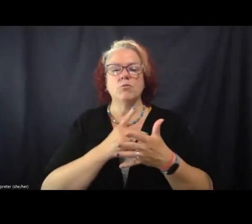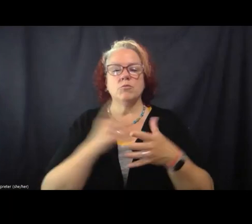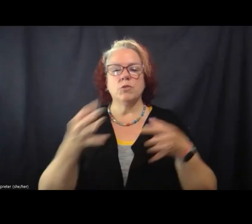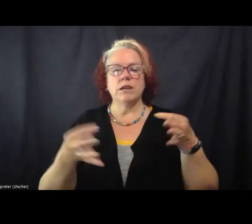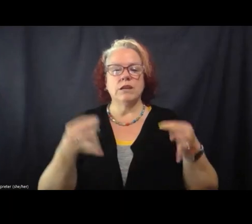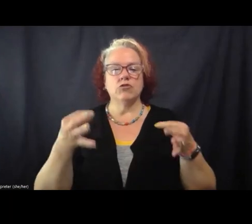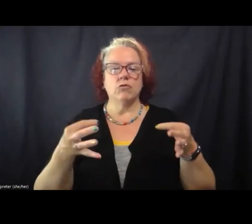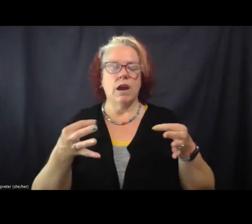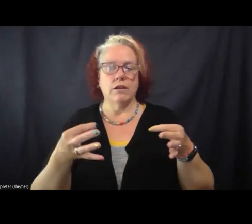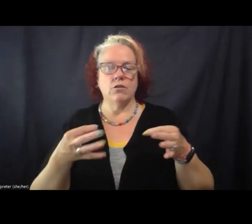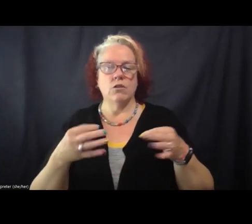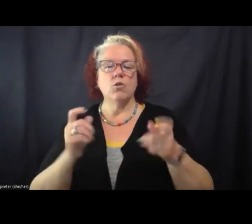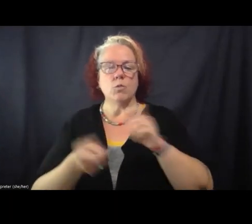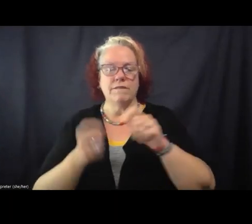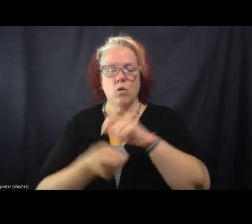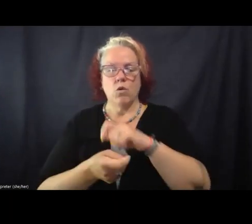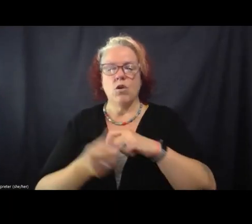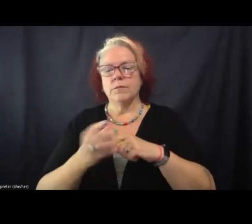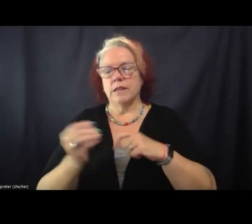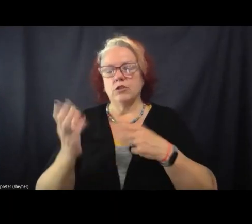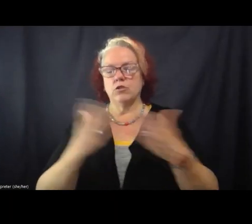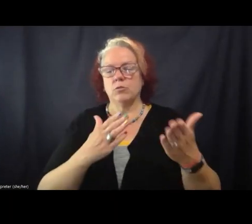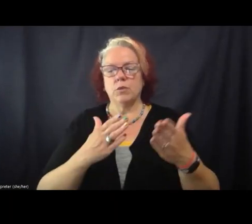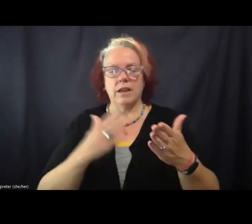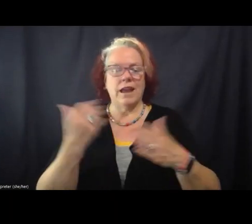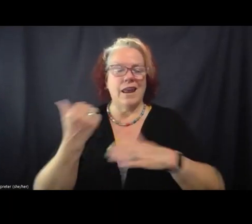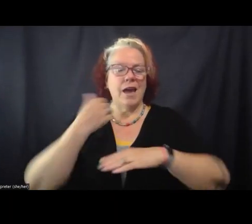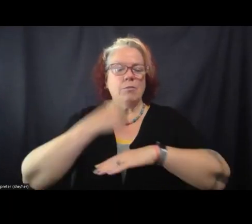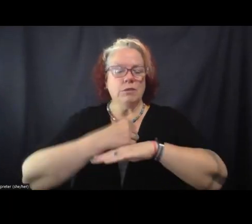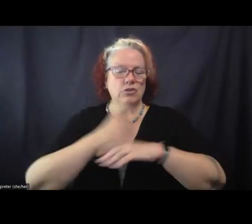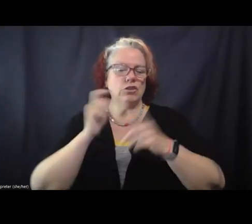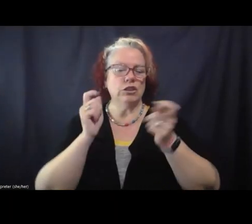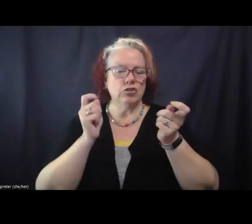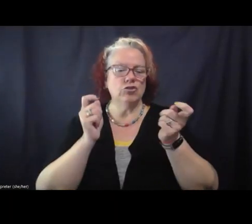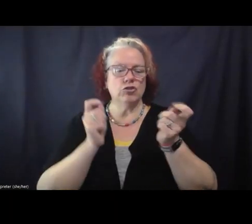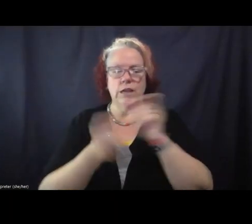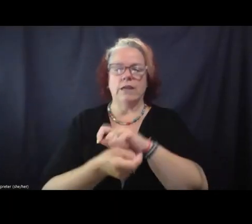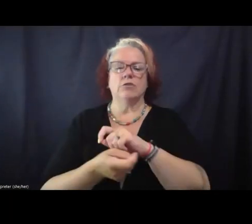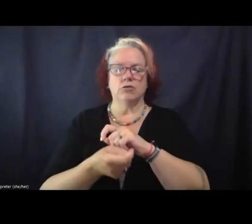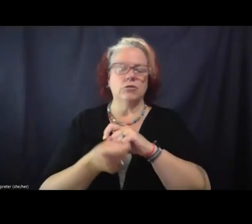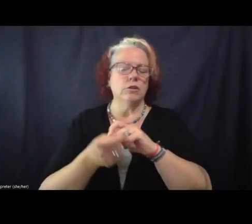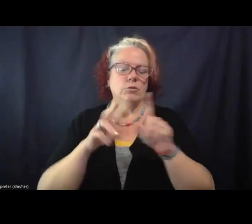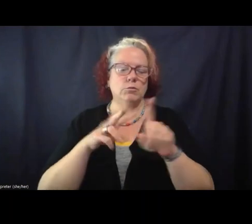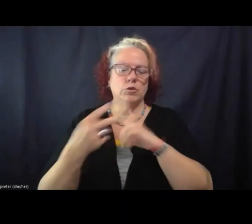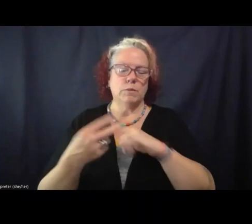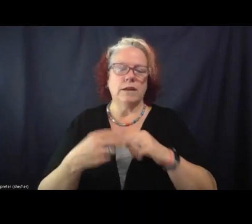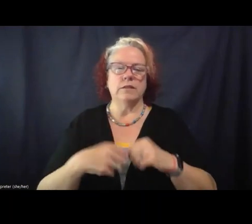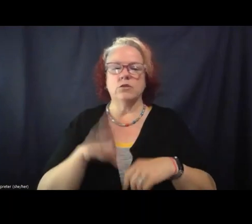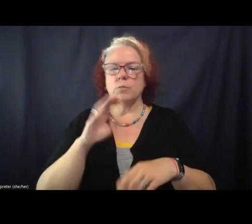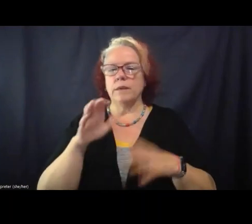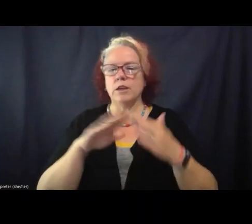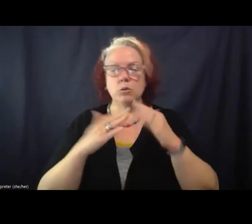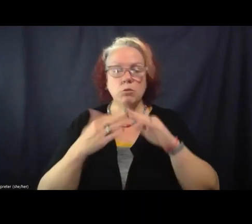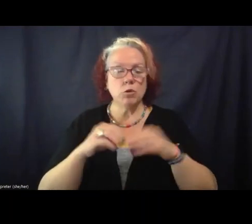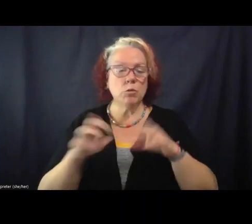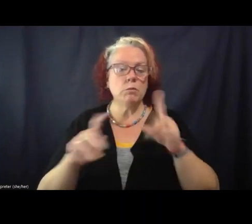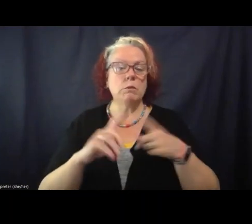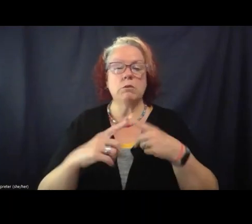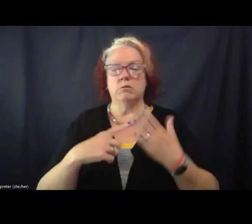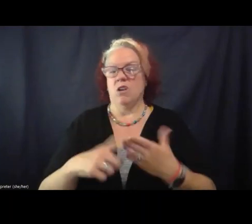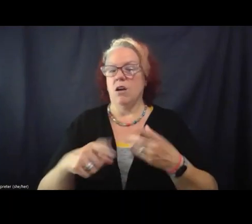bring an abolitionist change analysis to different free trial reforms. So being in community with people to talk through hard things